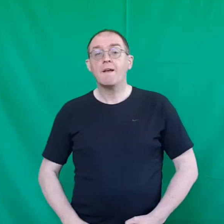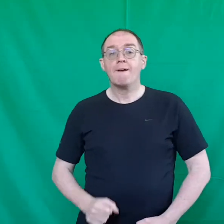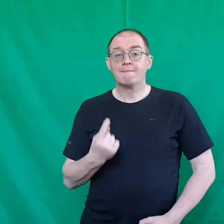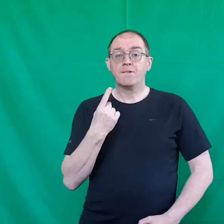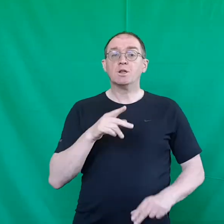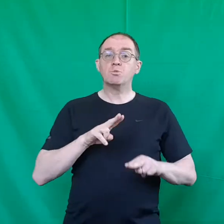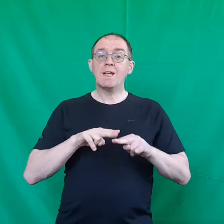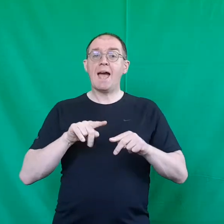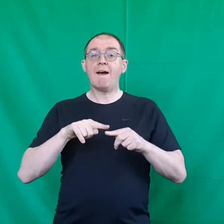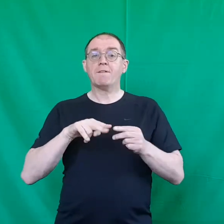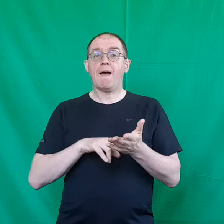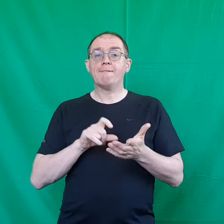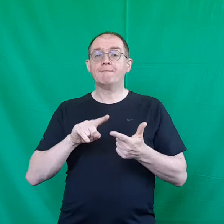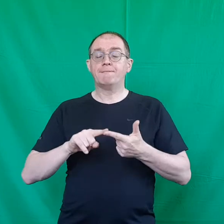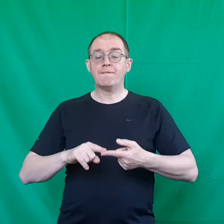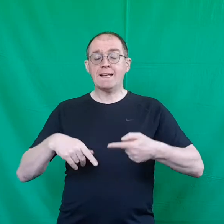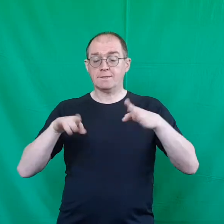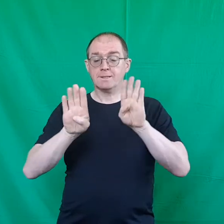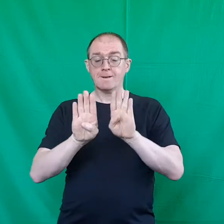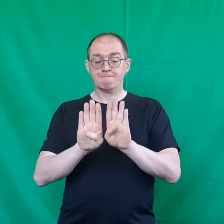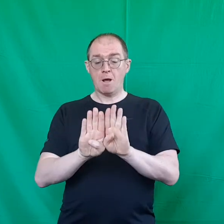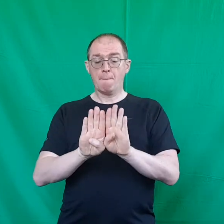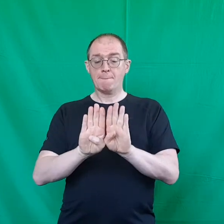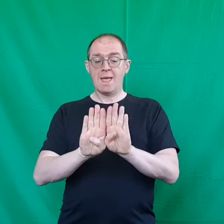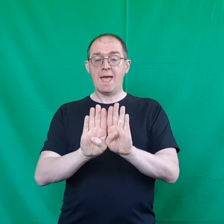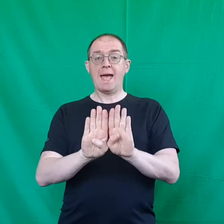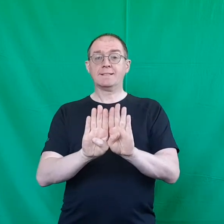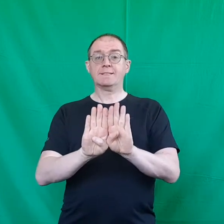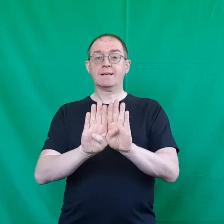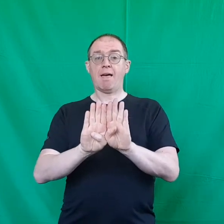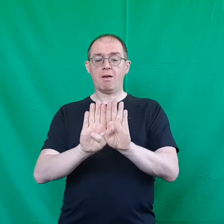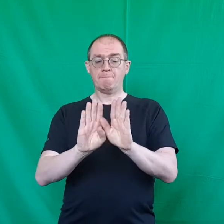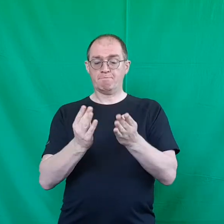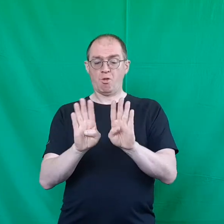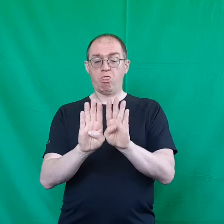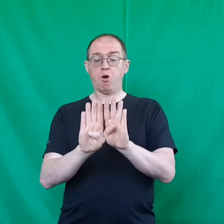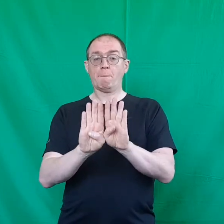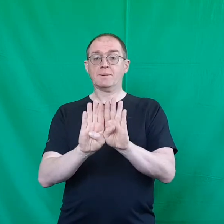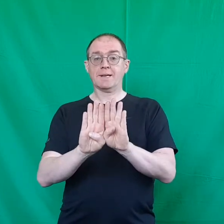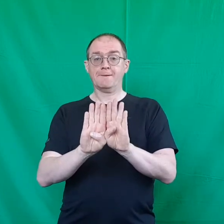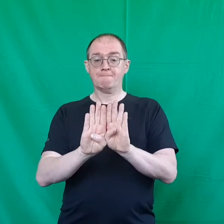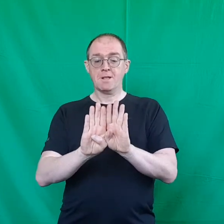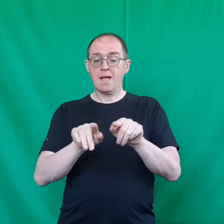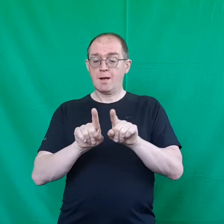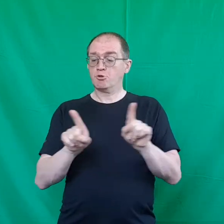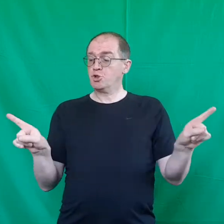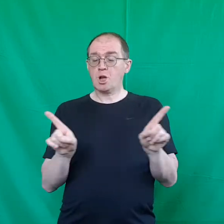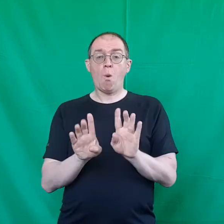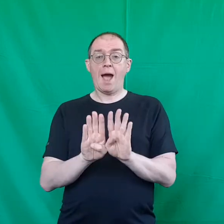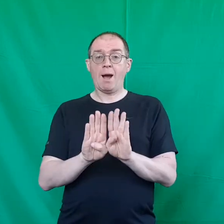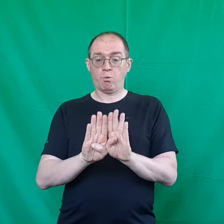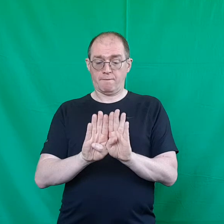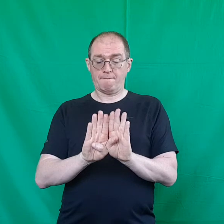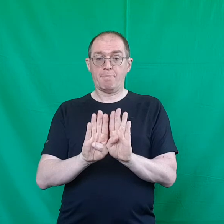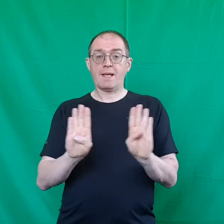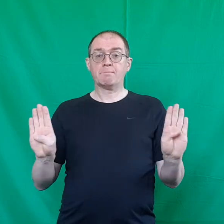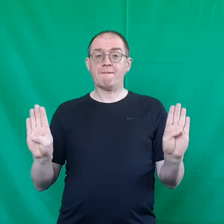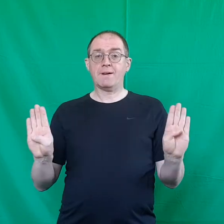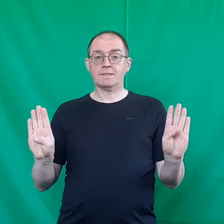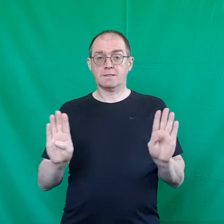first we have a fence so hands together from them and just go out that's my fence